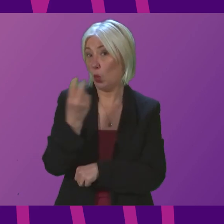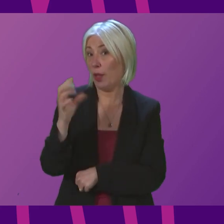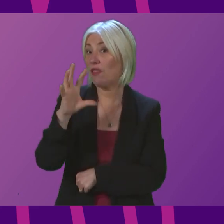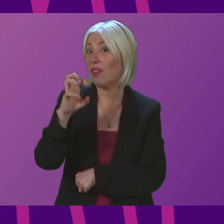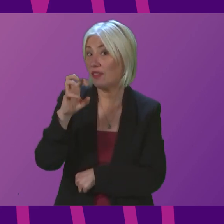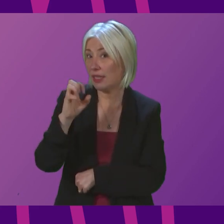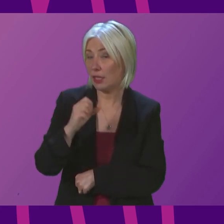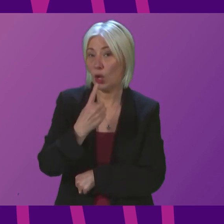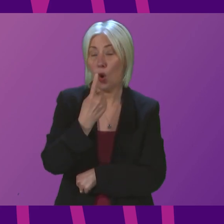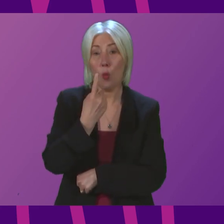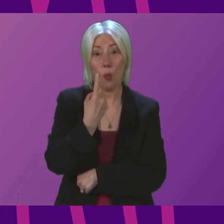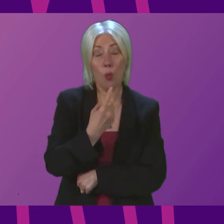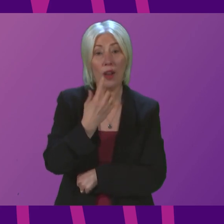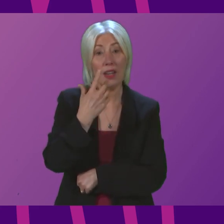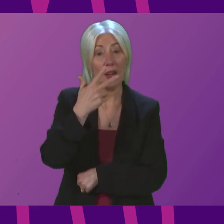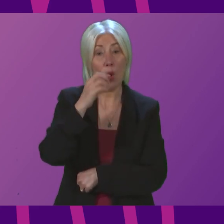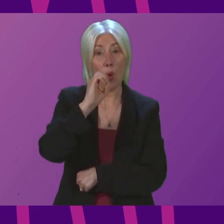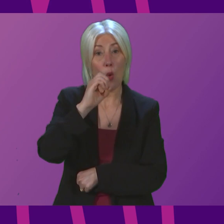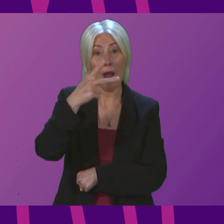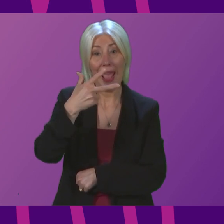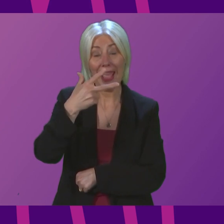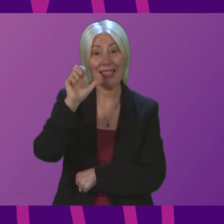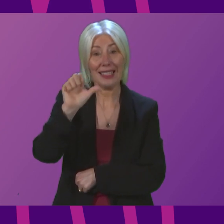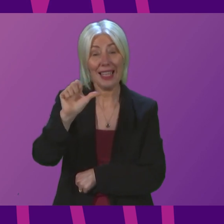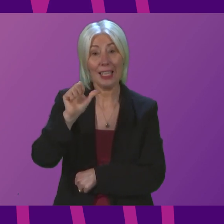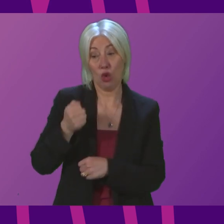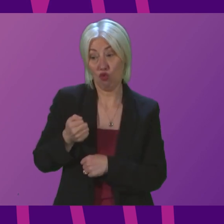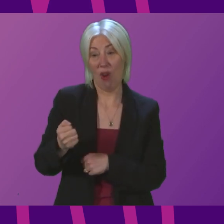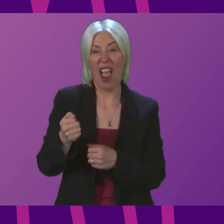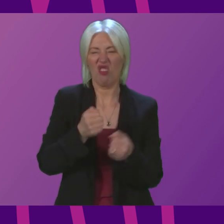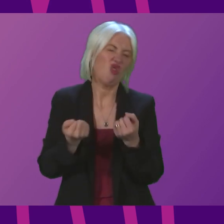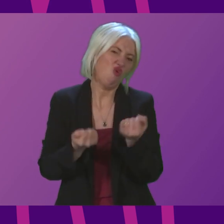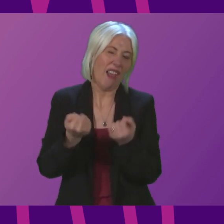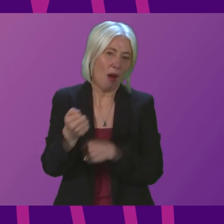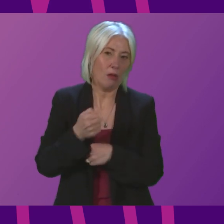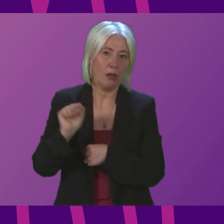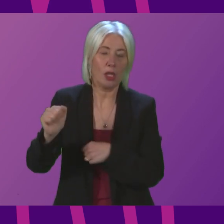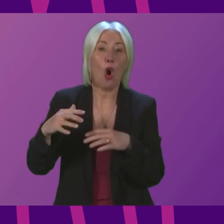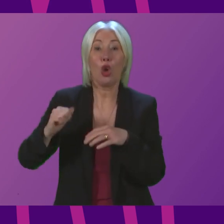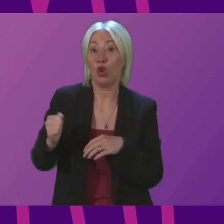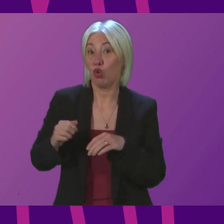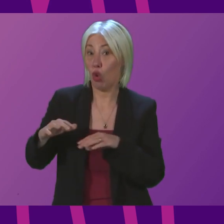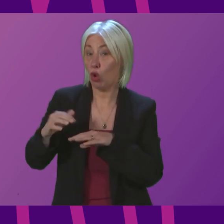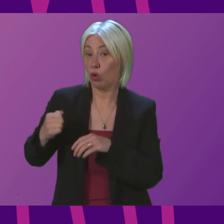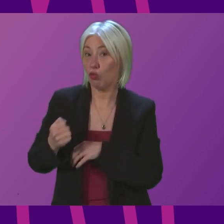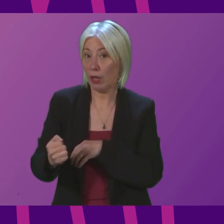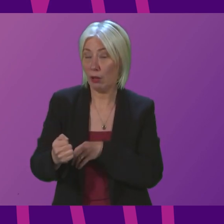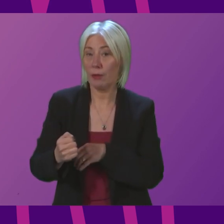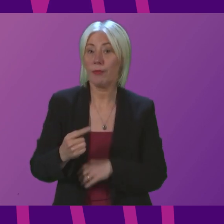there were 1,086 drivers on the Scottrail network that December was 1